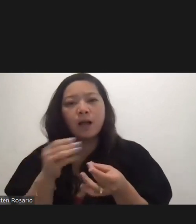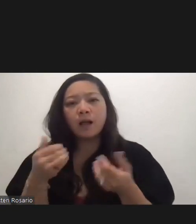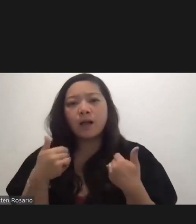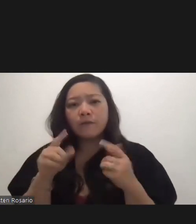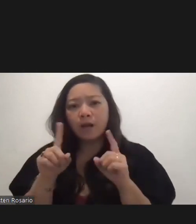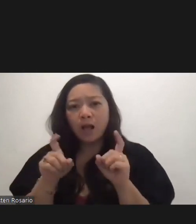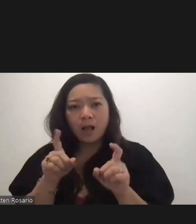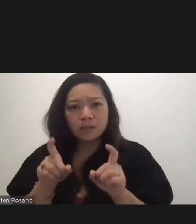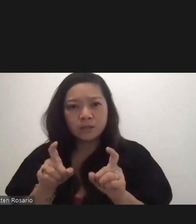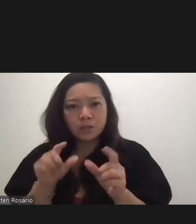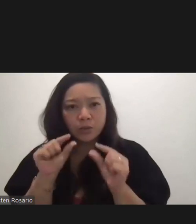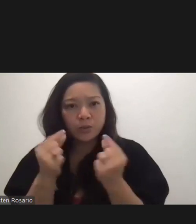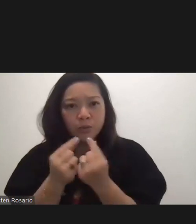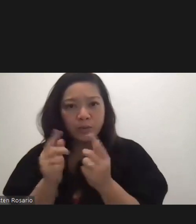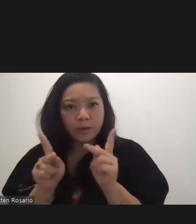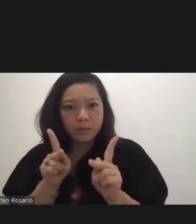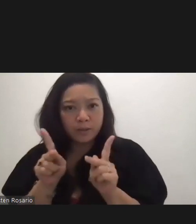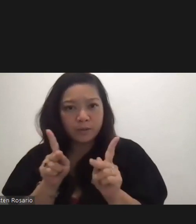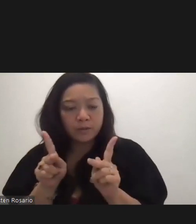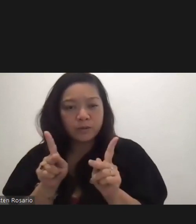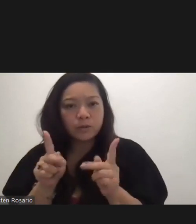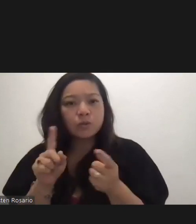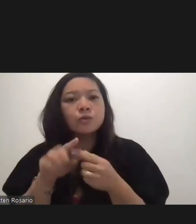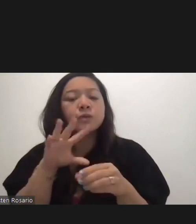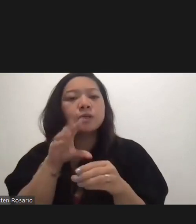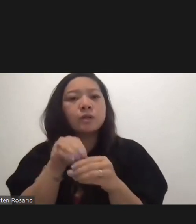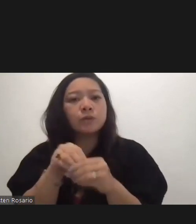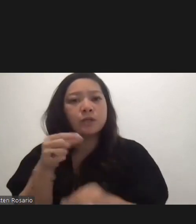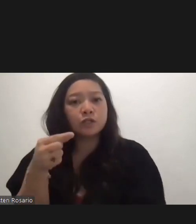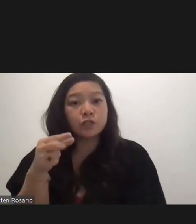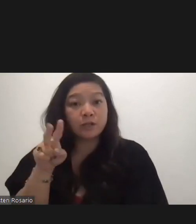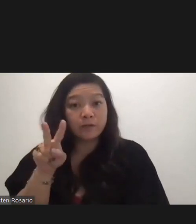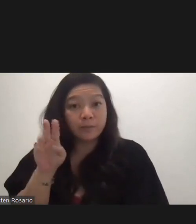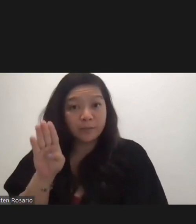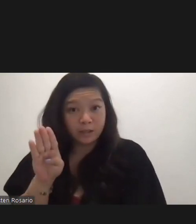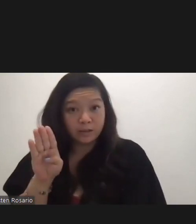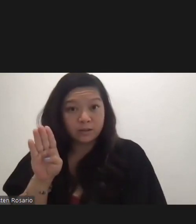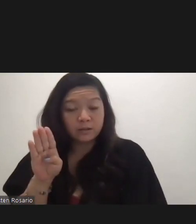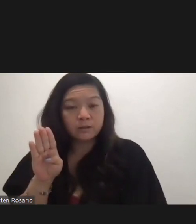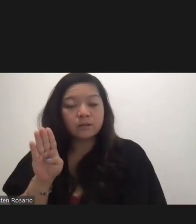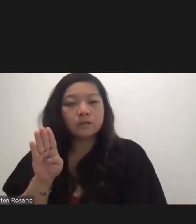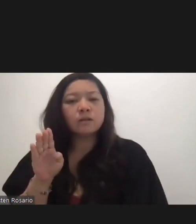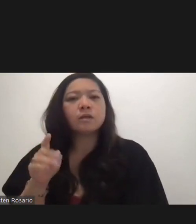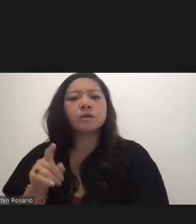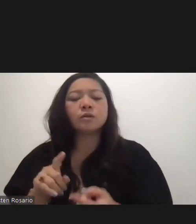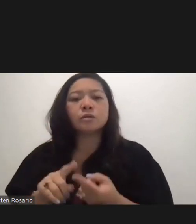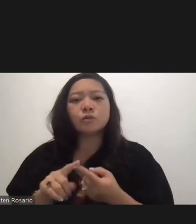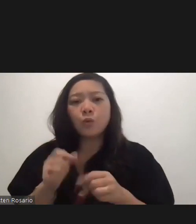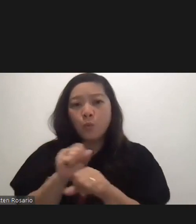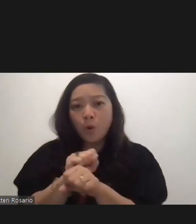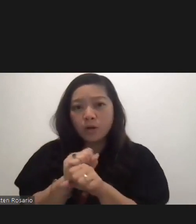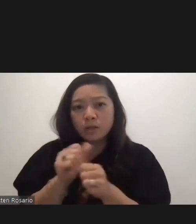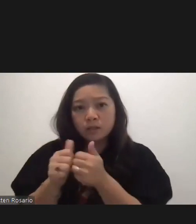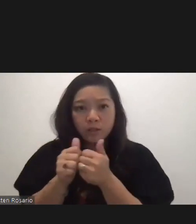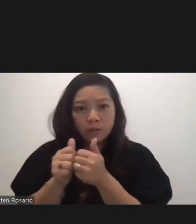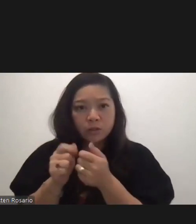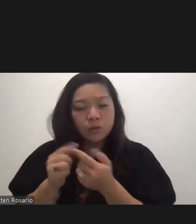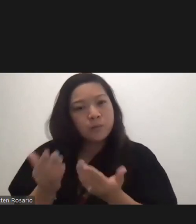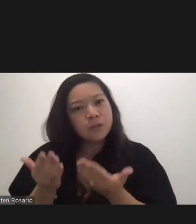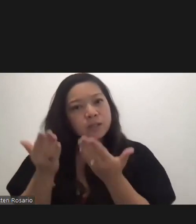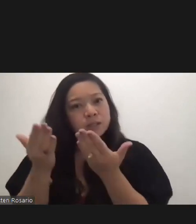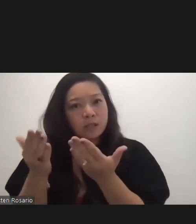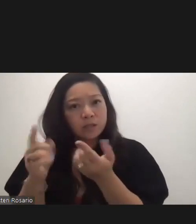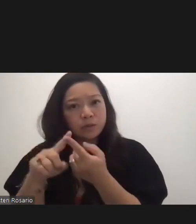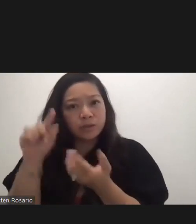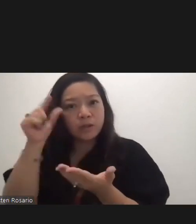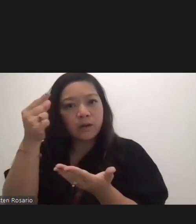group of people, to include GVB, to work together to present to me